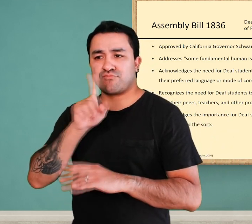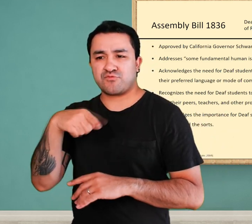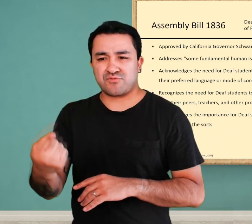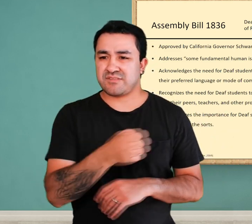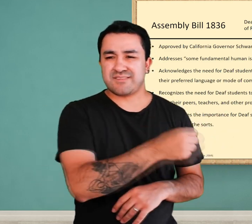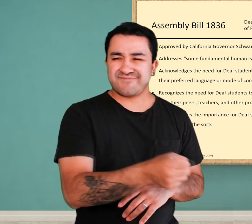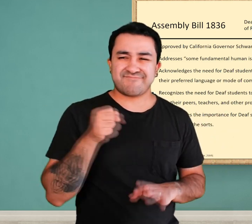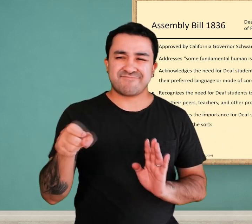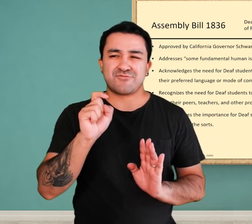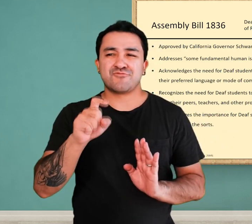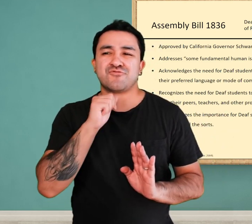mode of communication.